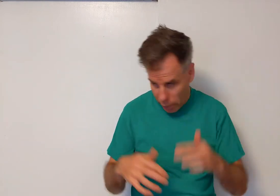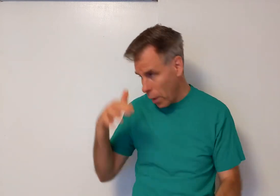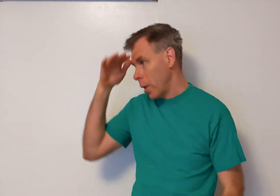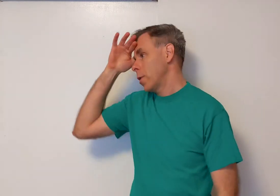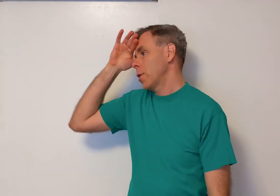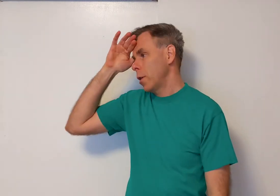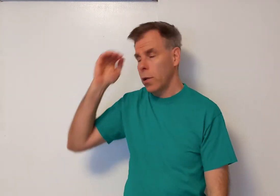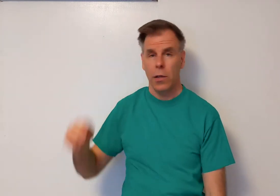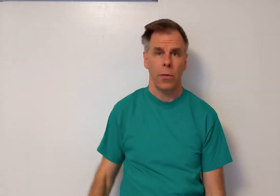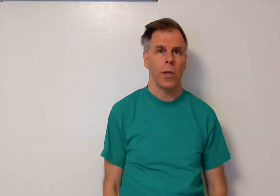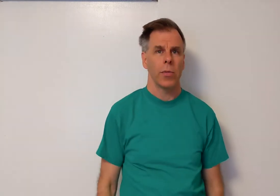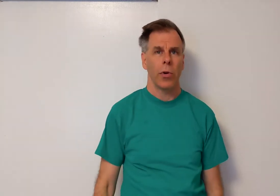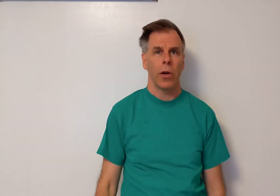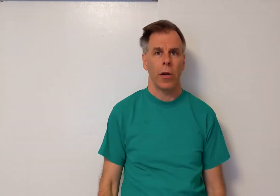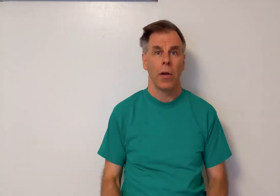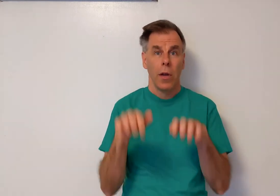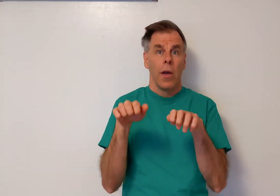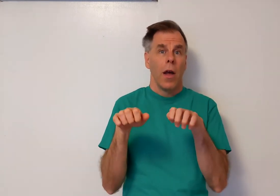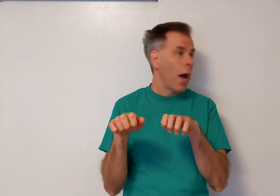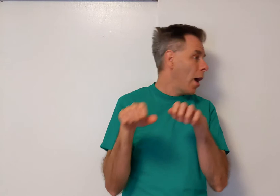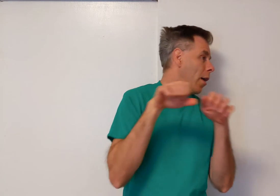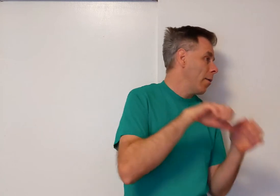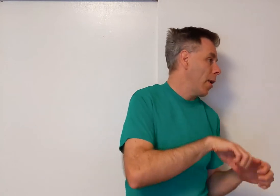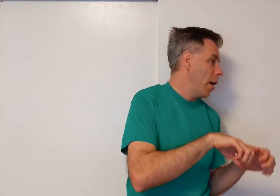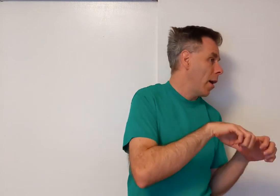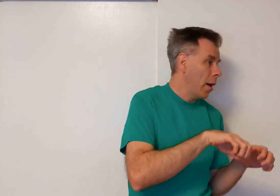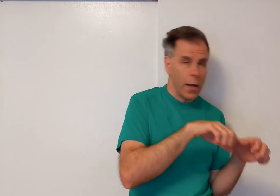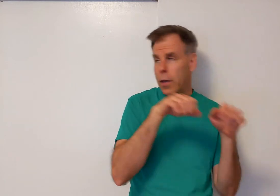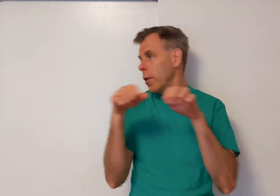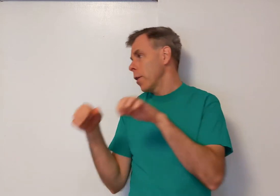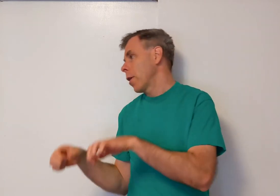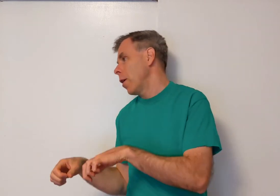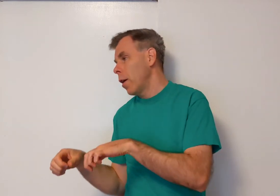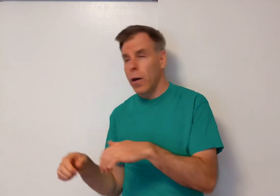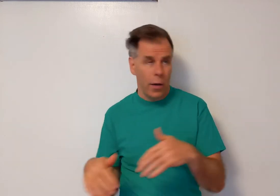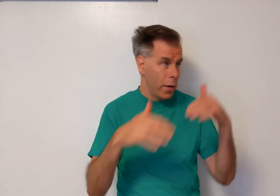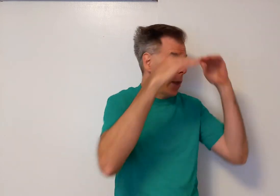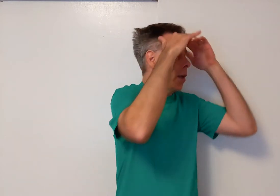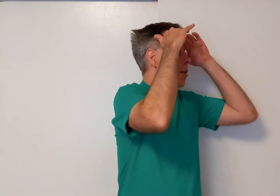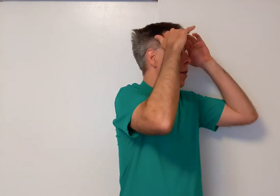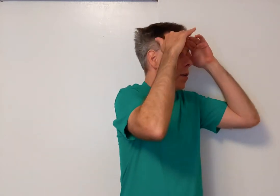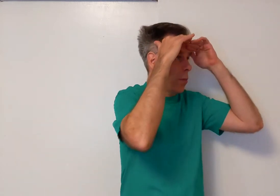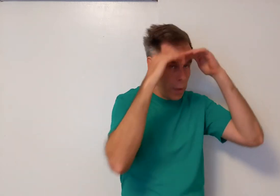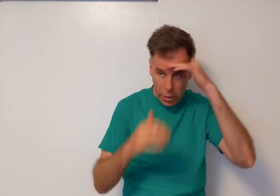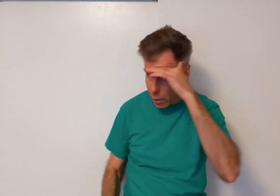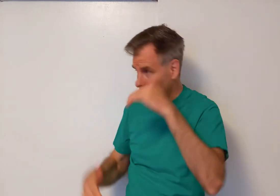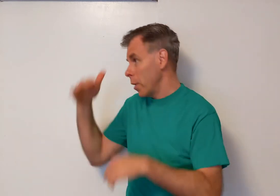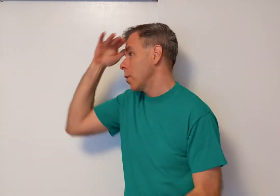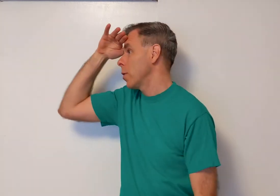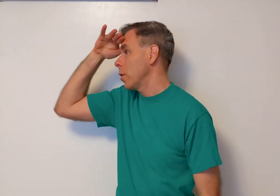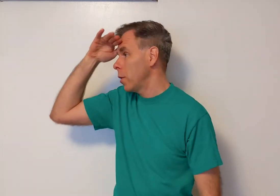I see. Once more. I ride in the car and I see what I see.